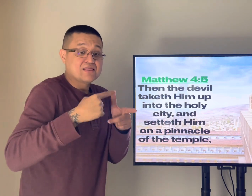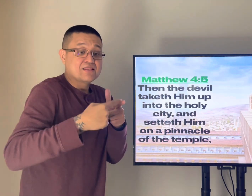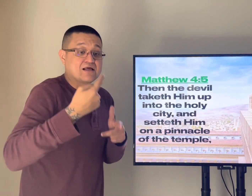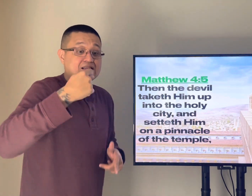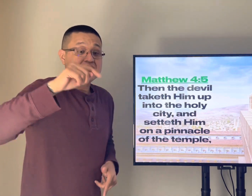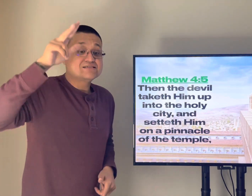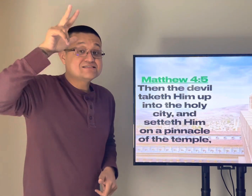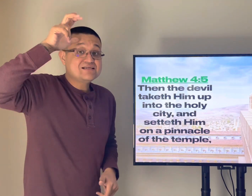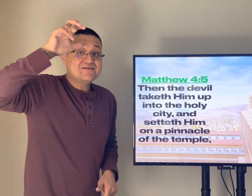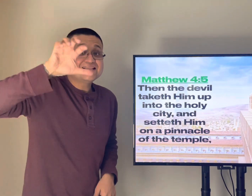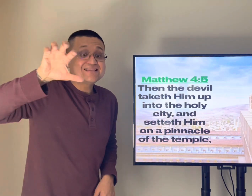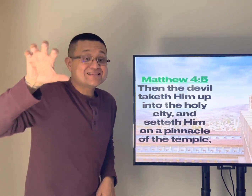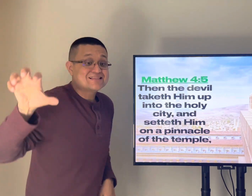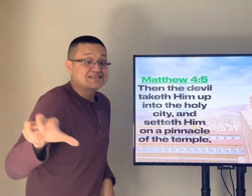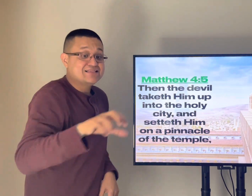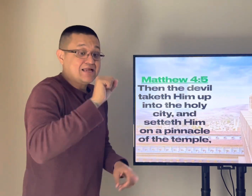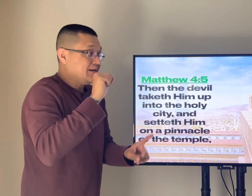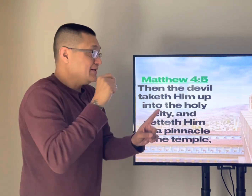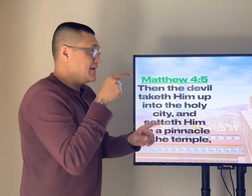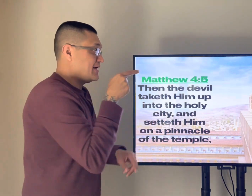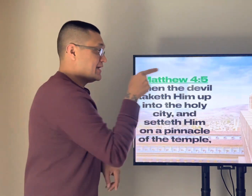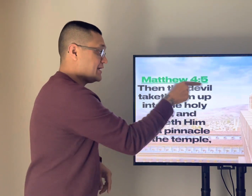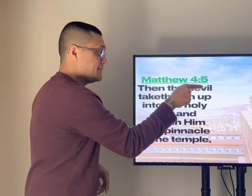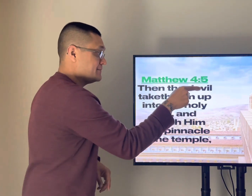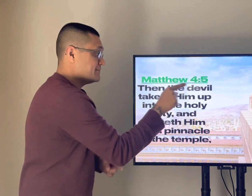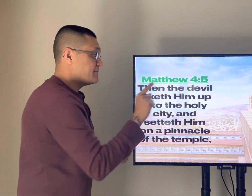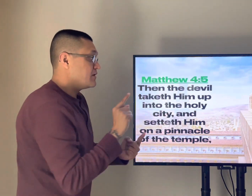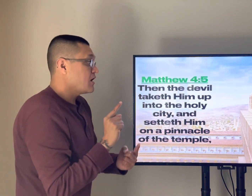he's the four and five says then the devil taken him up